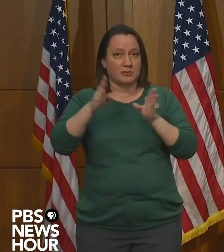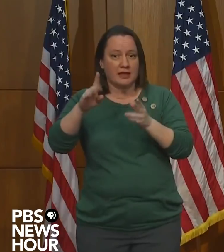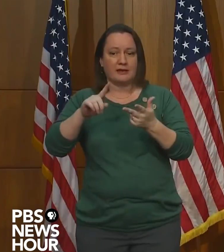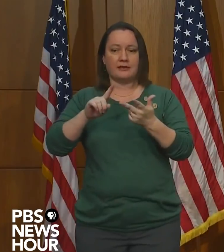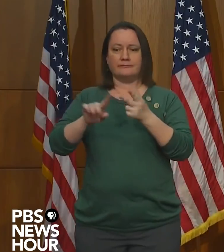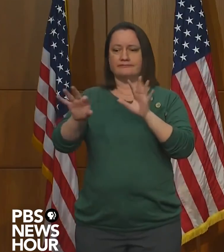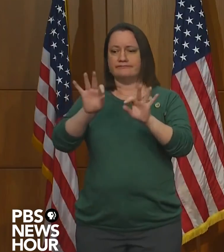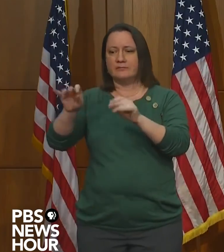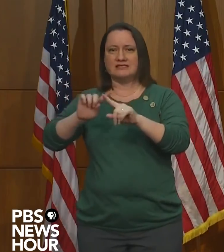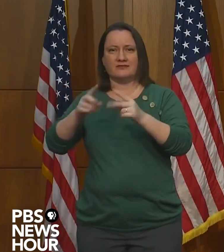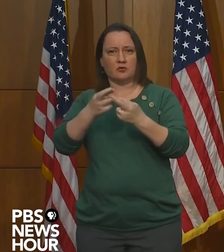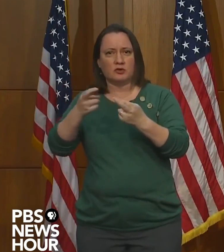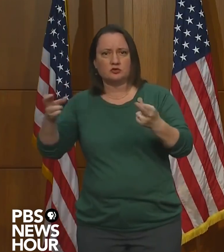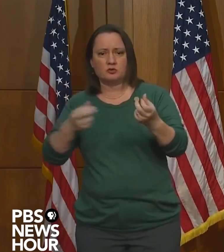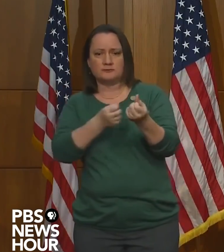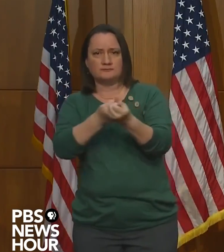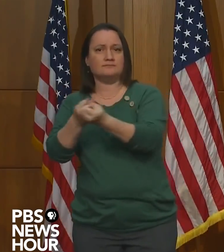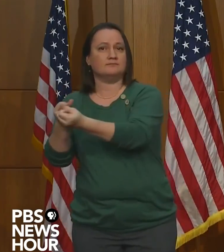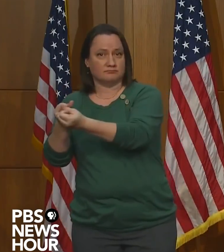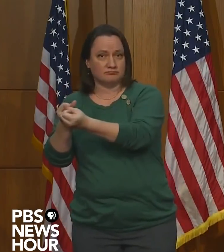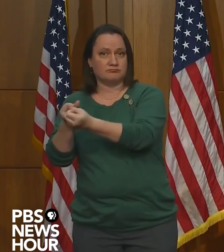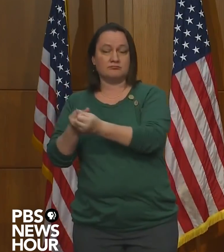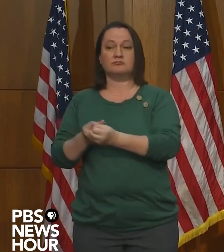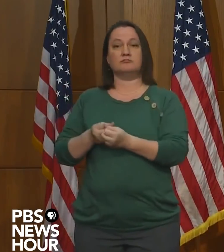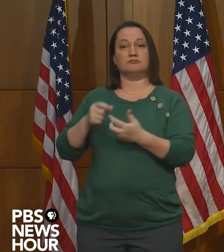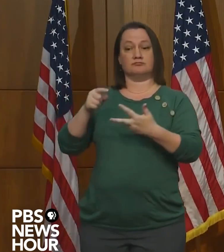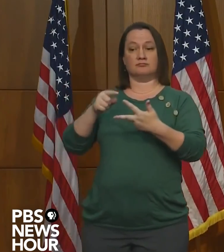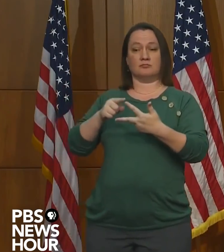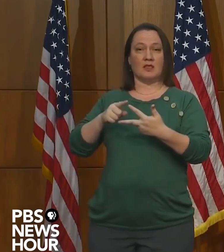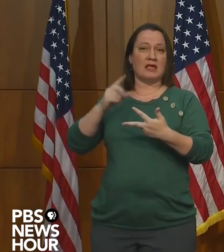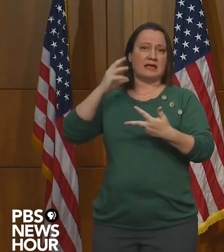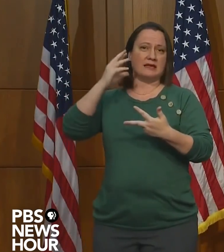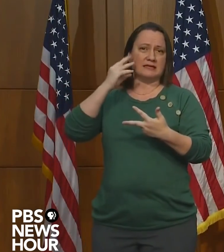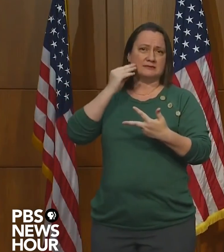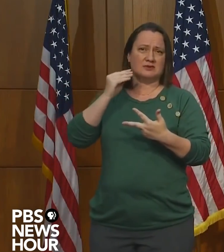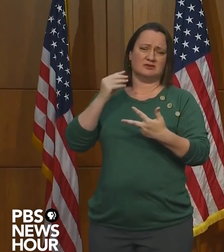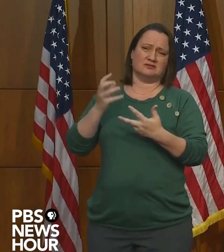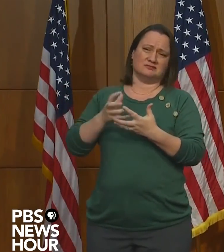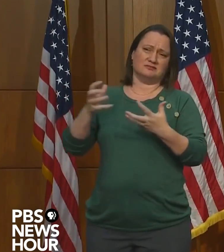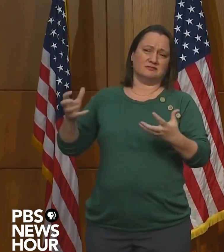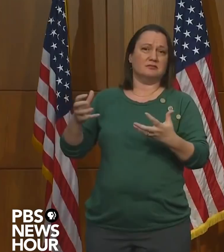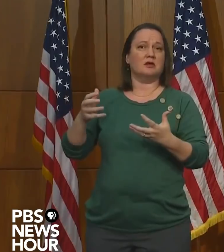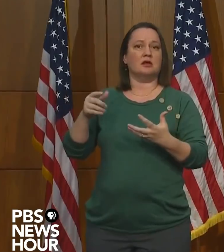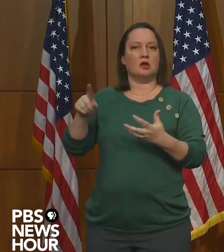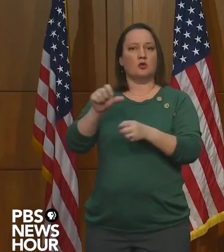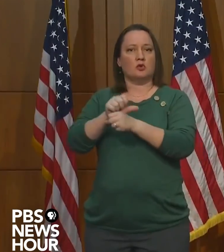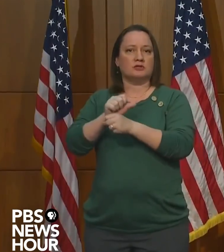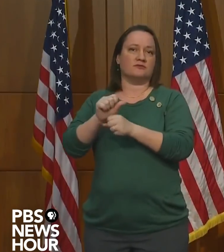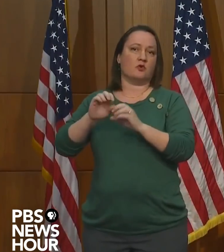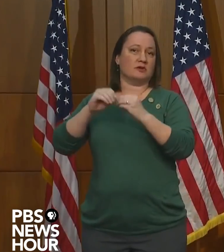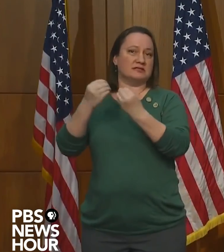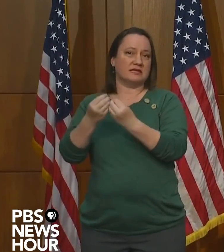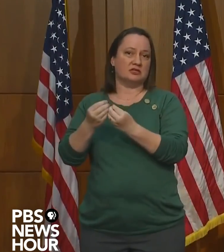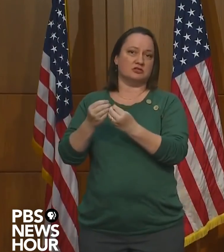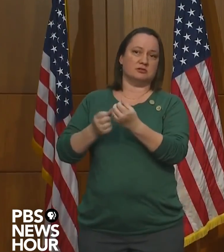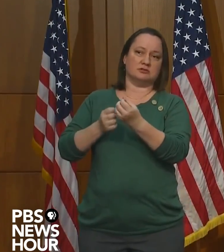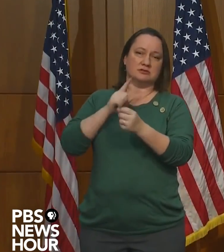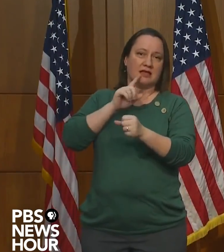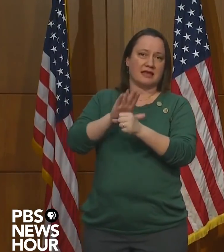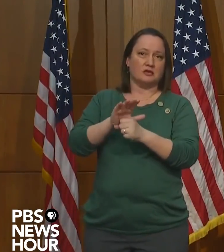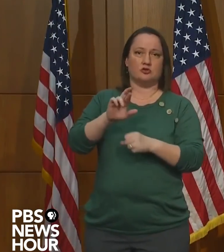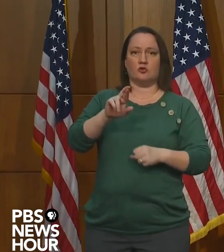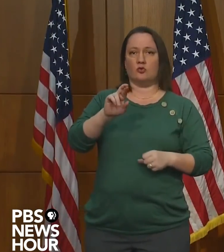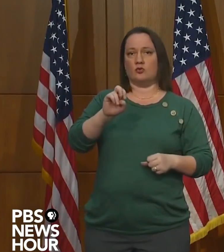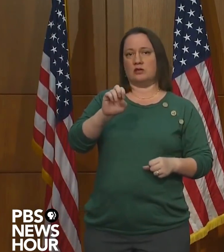Dr. experience working for organizations dedicated to restorative justice and second chances.